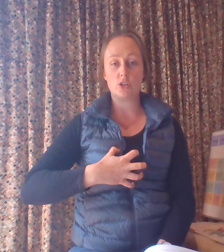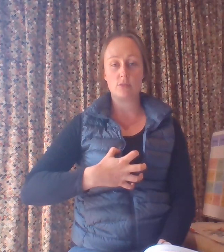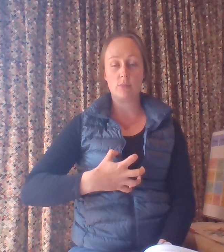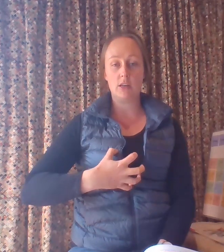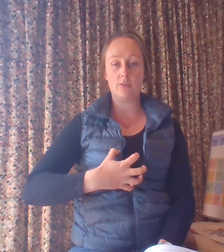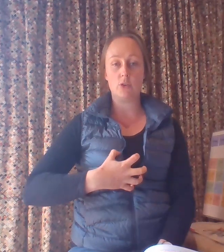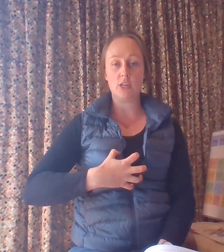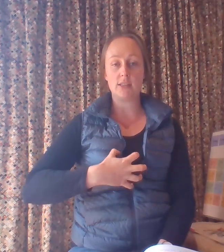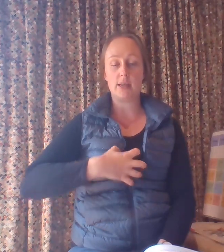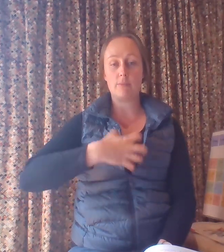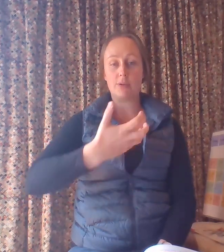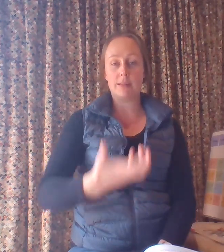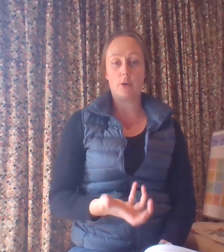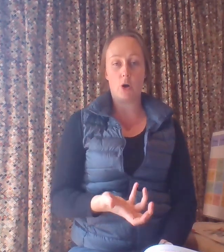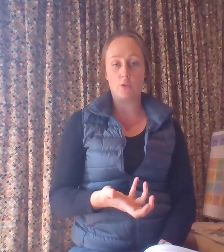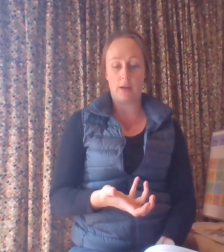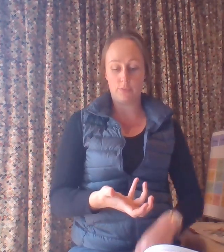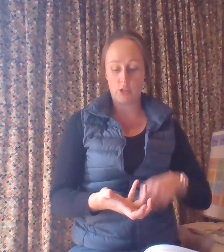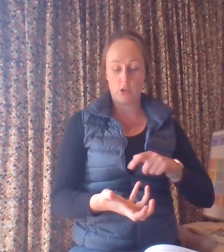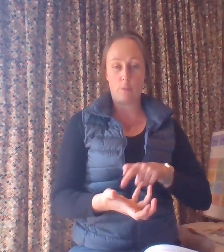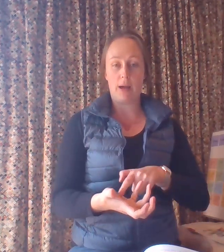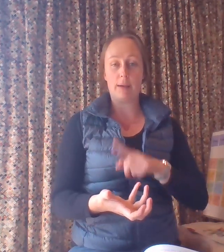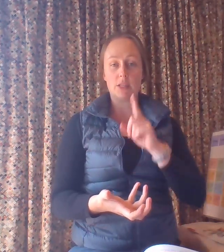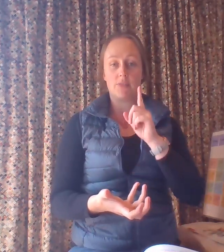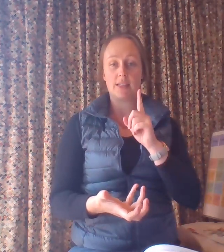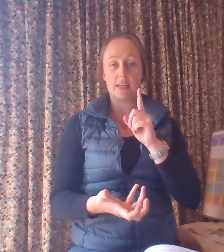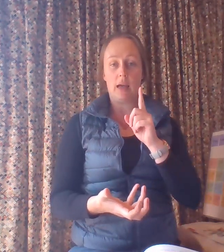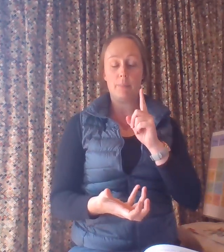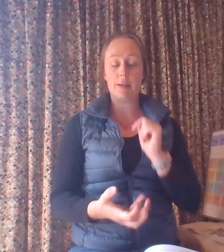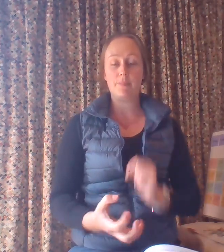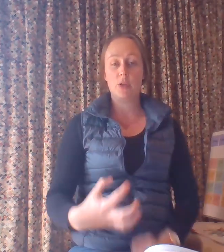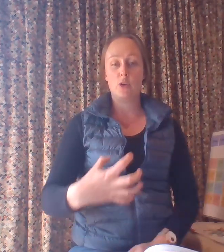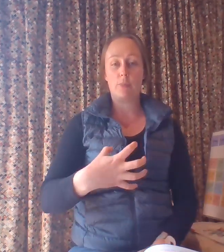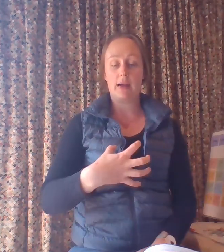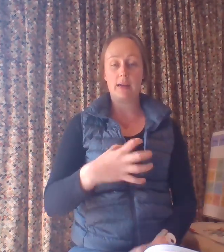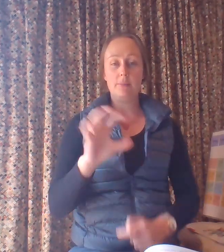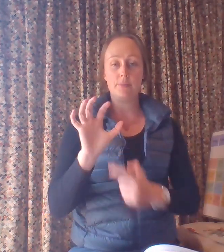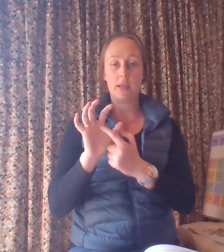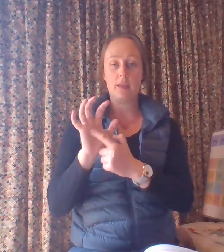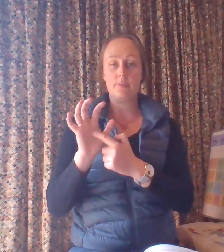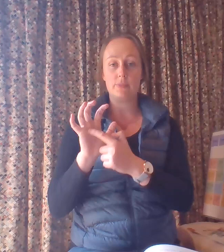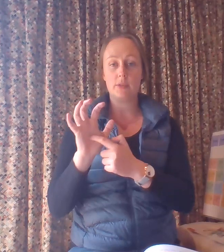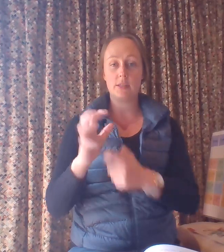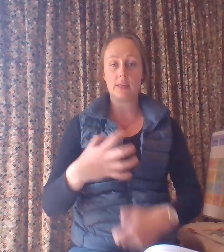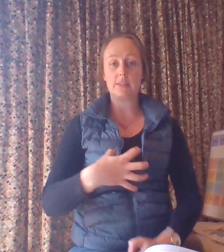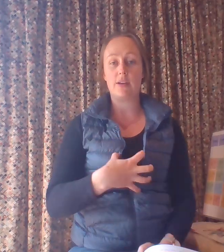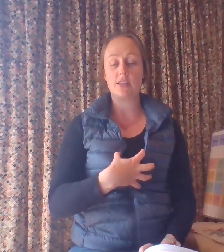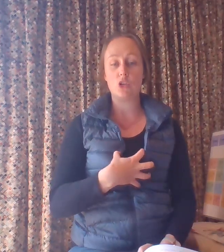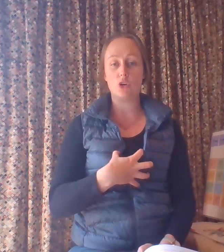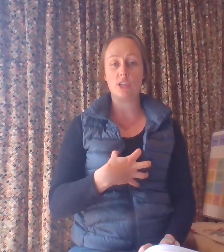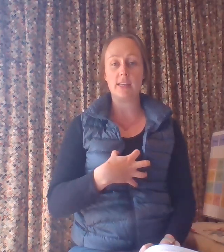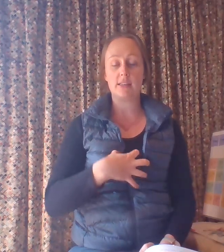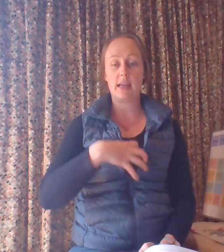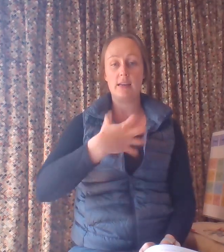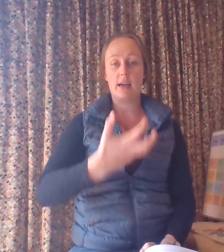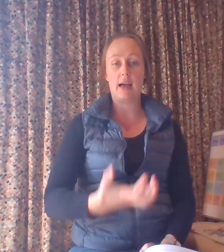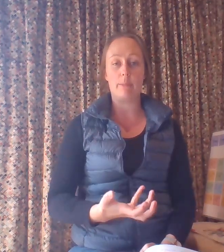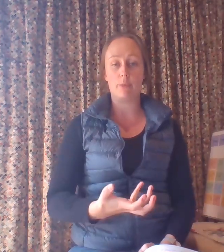middle of your chest and bring them over so that your palm is facing up your palm here. Start facing your chest and up.